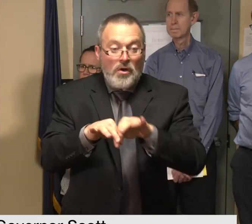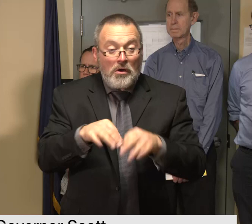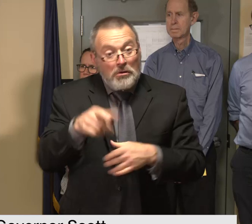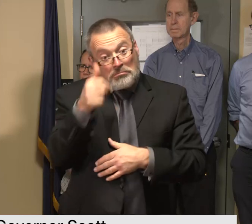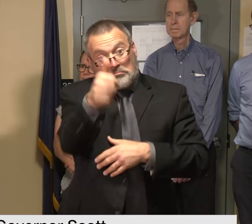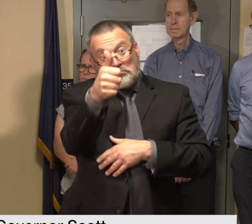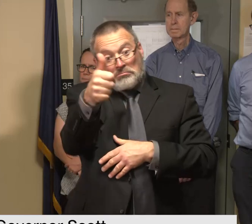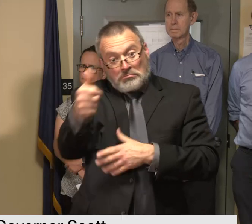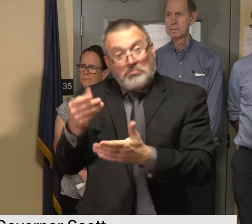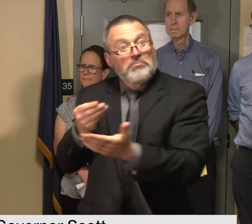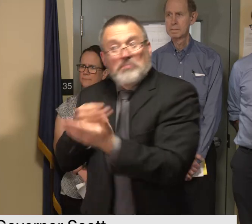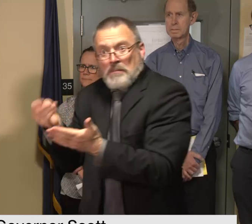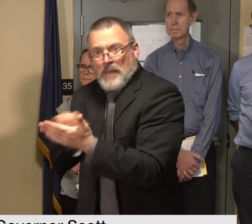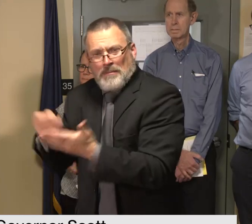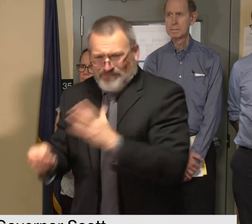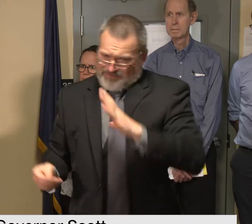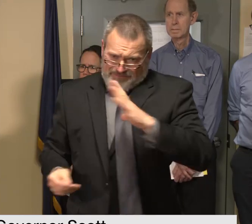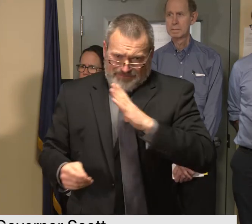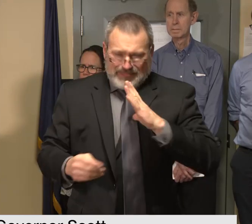cleanup